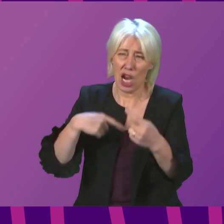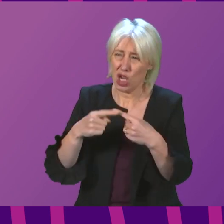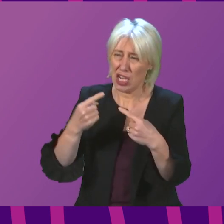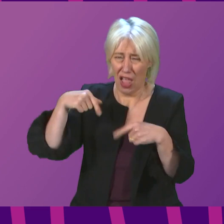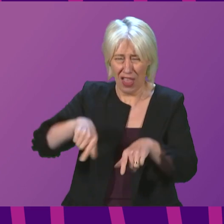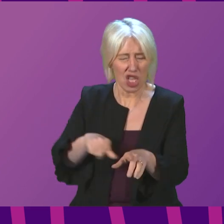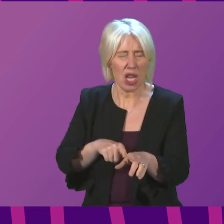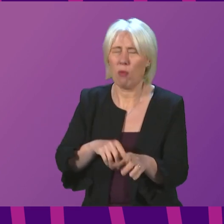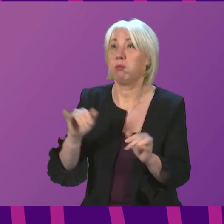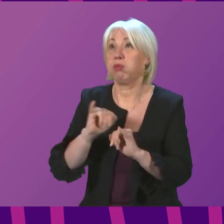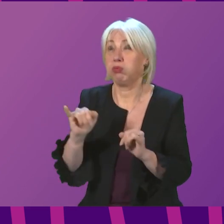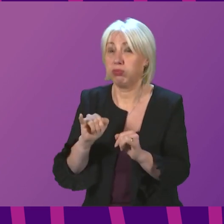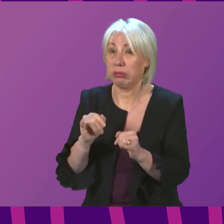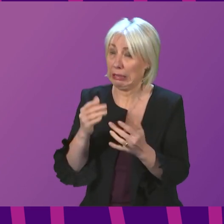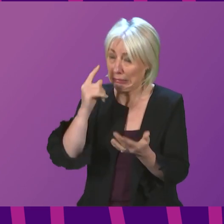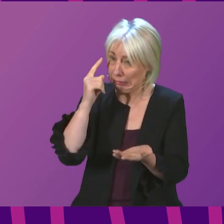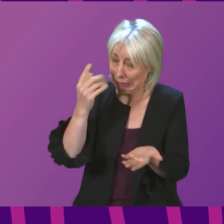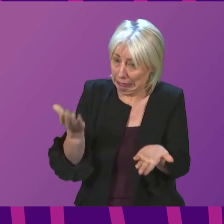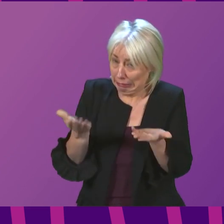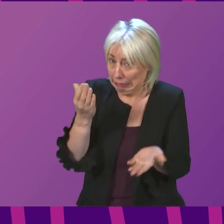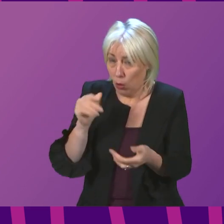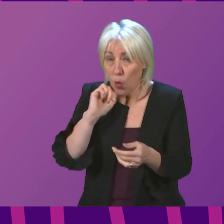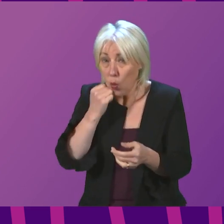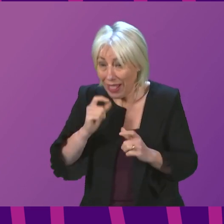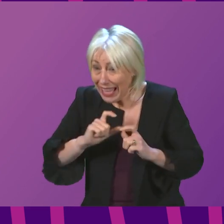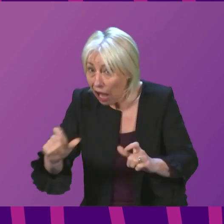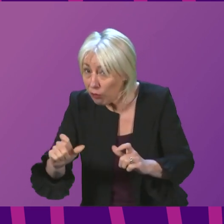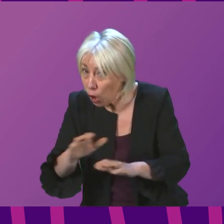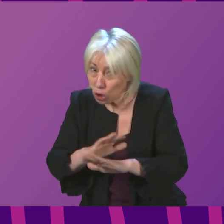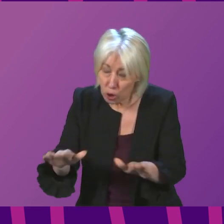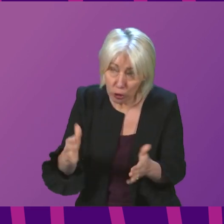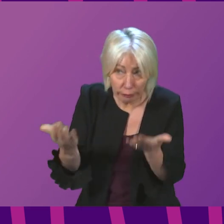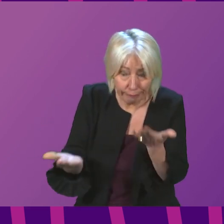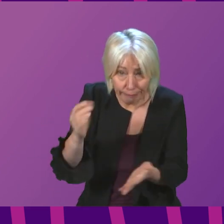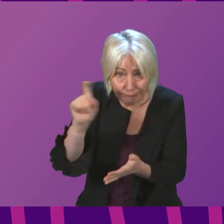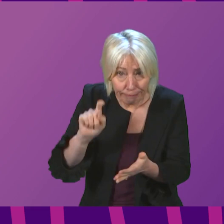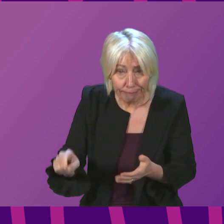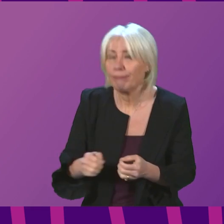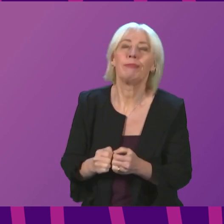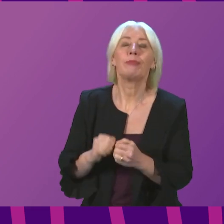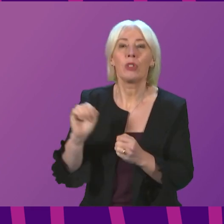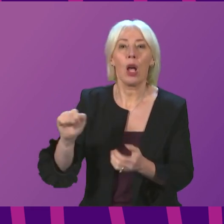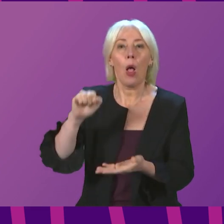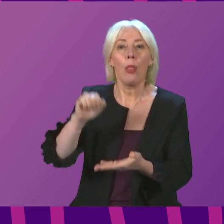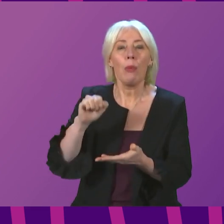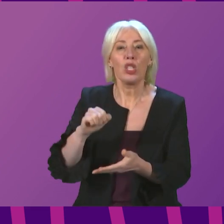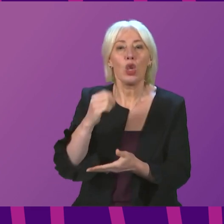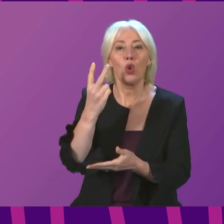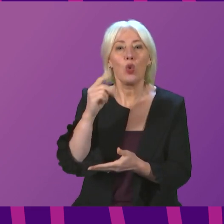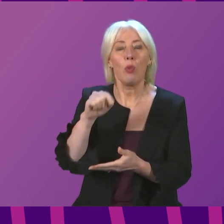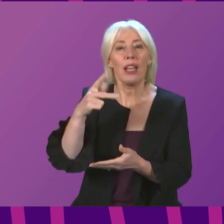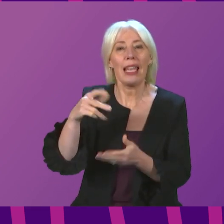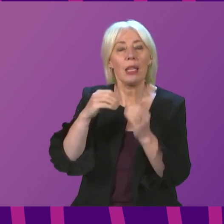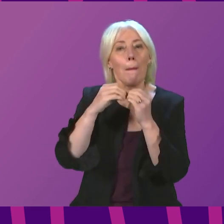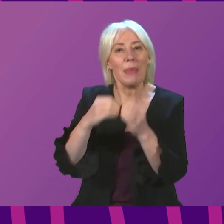determine whether they survive at all. Given that the budget just published forecasts £2.8 billion of